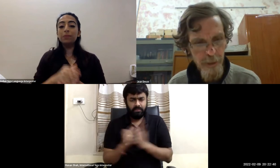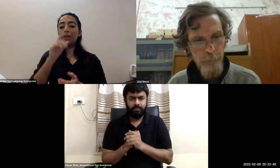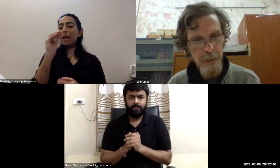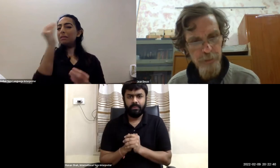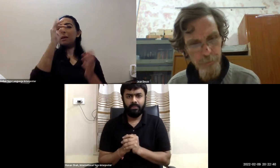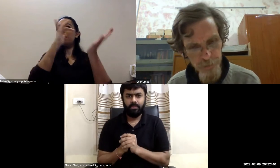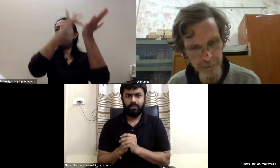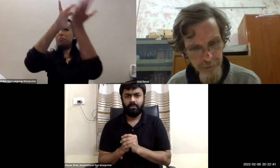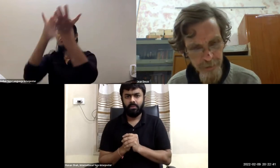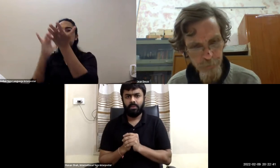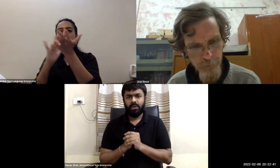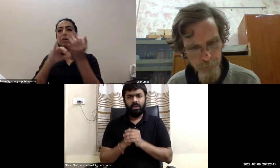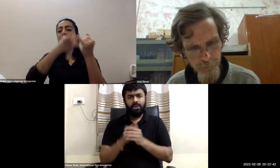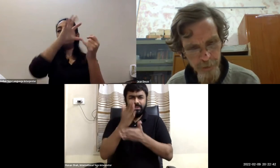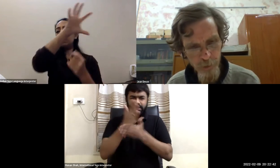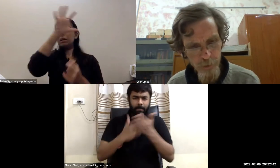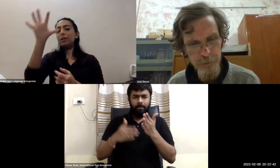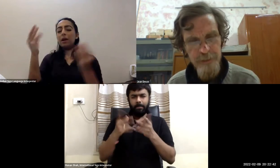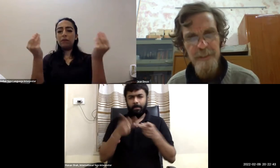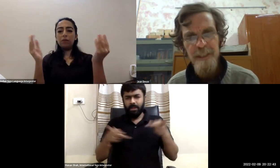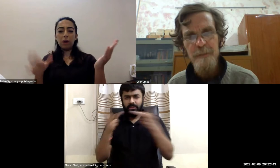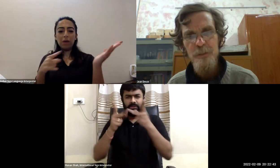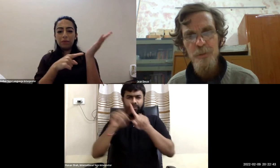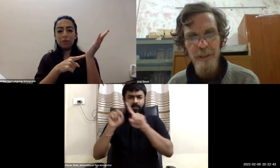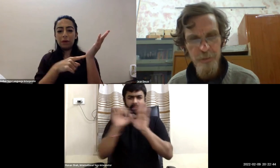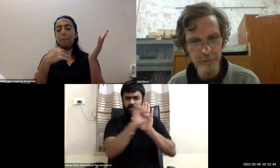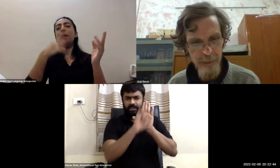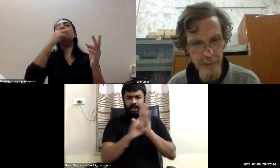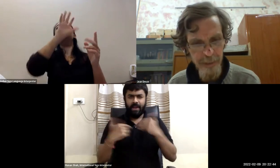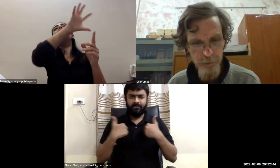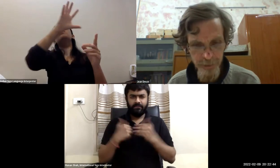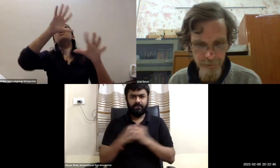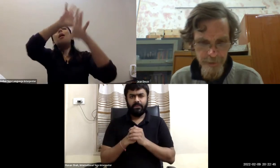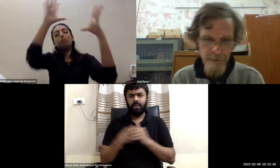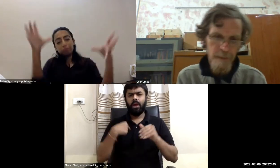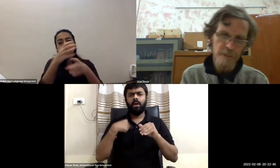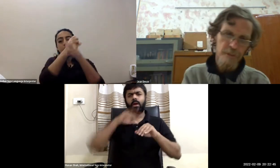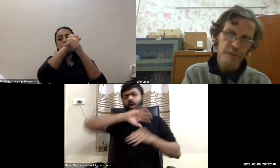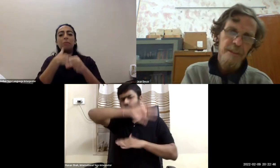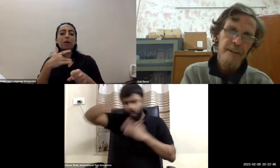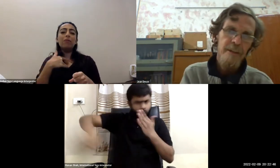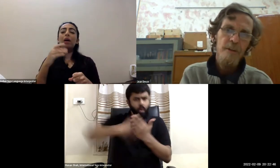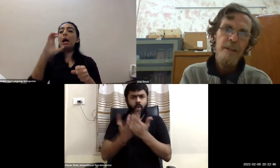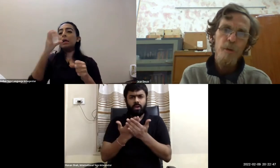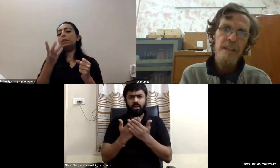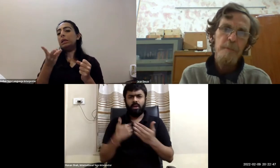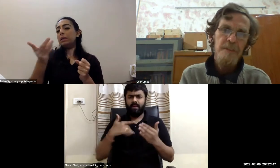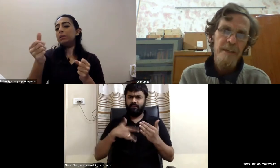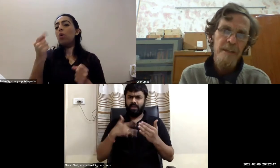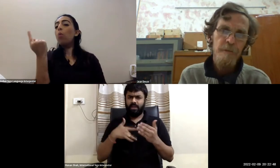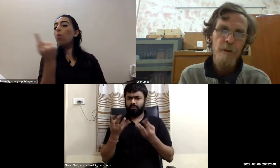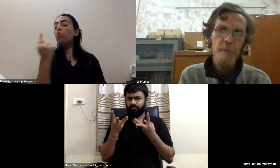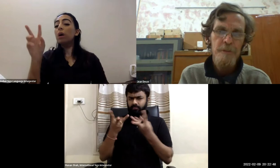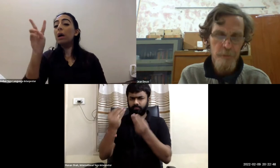but even if you stay if you take all the state schemes into account according to national sample survey data only 20